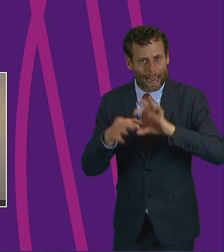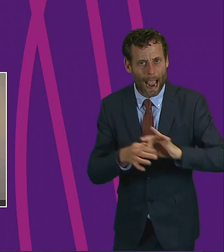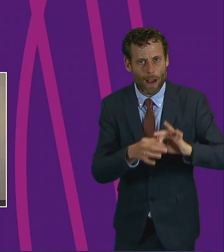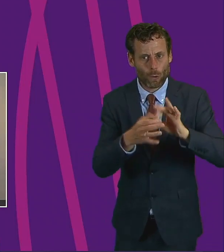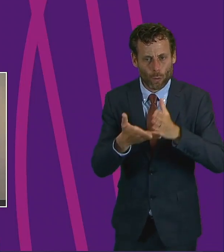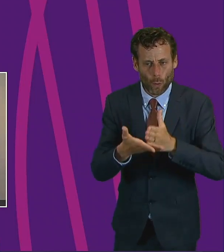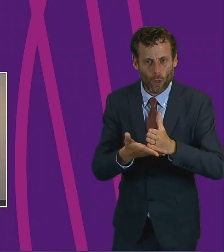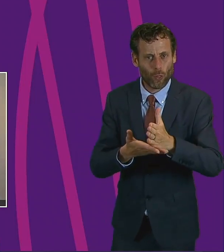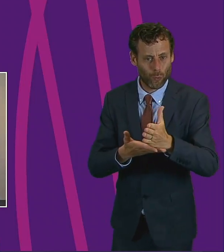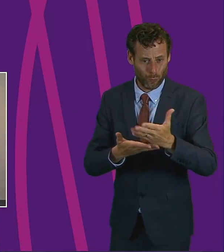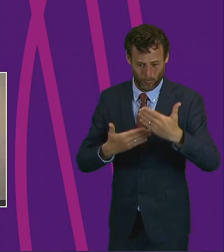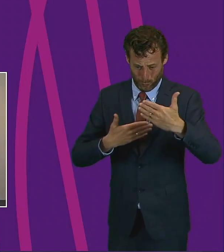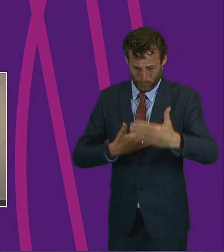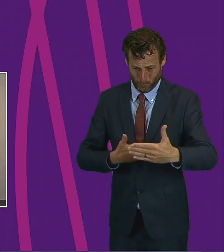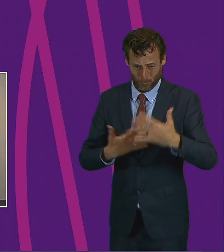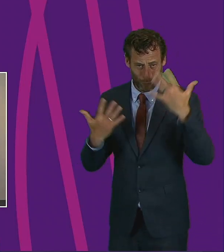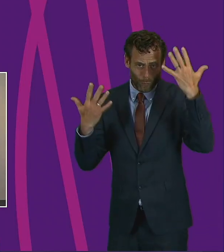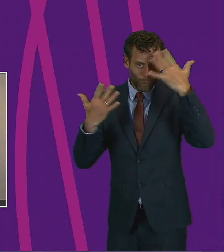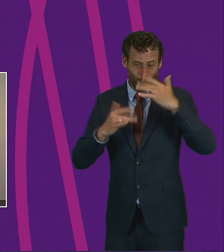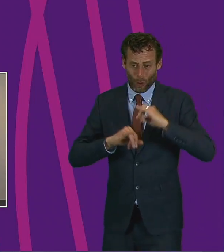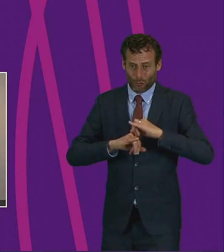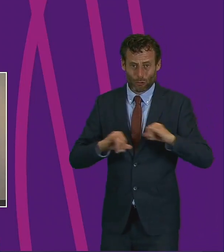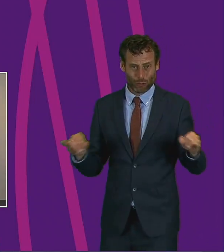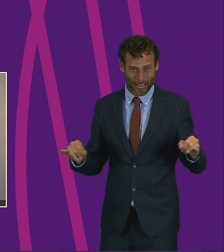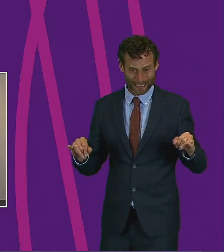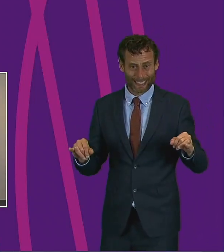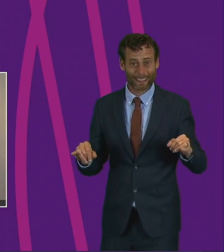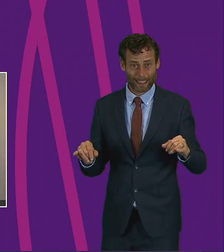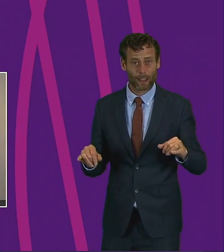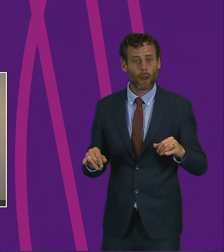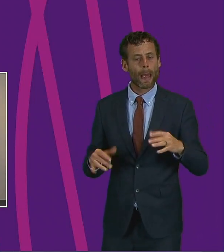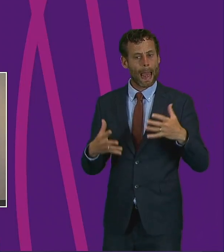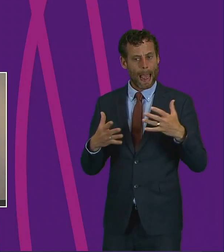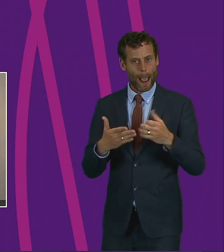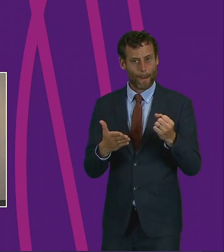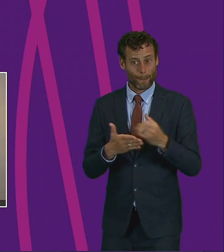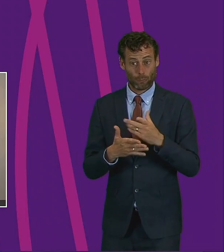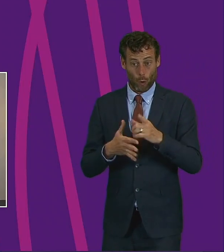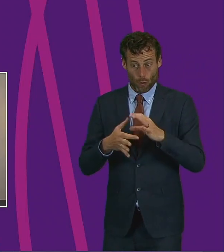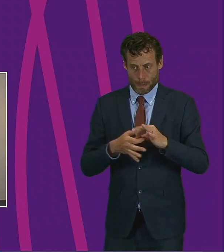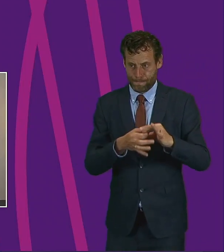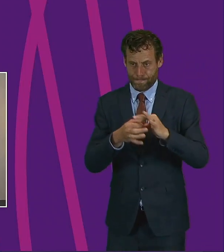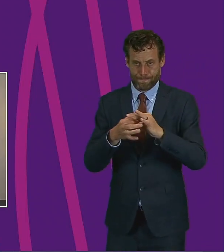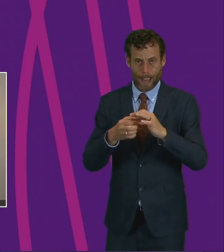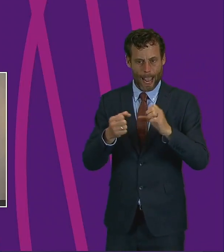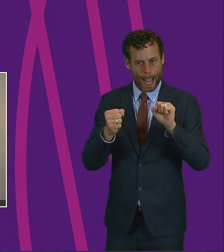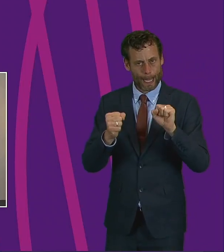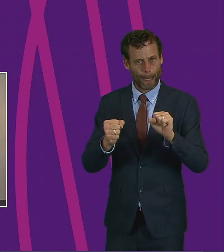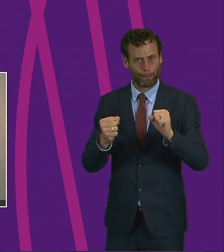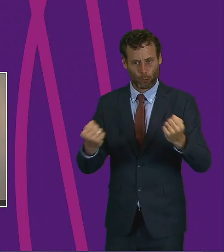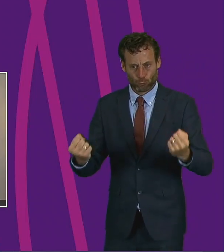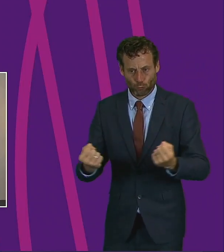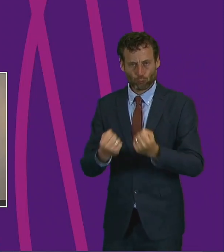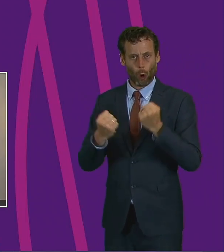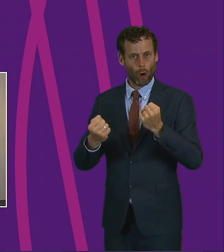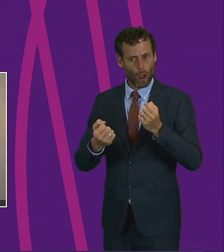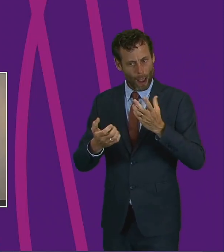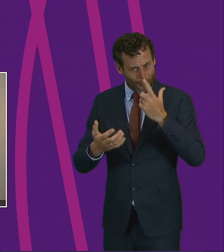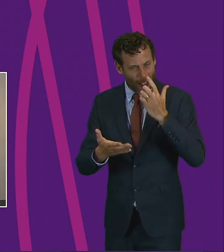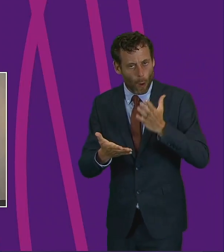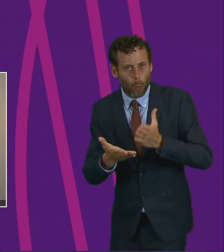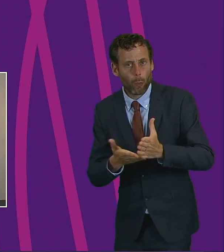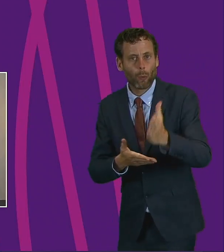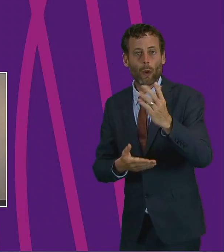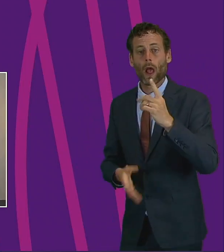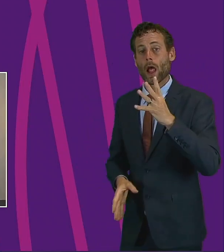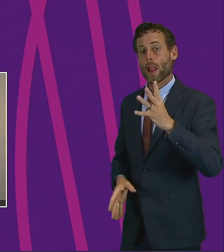crisis, not as they were pre-COVID, but stronger, fitter and more resilient. Last week was Volunteers Week, and